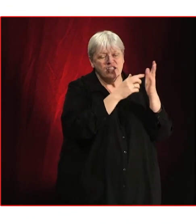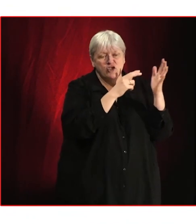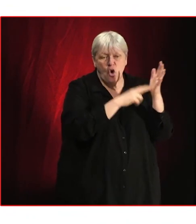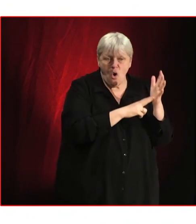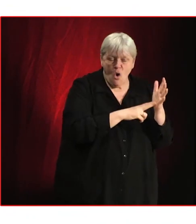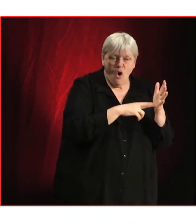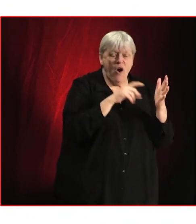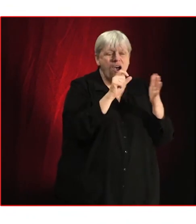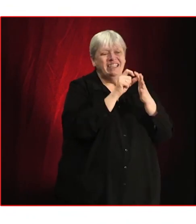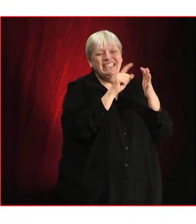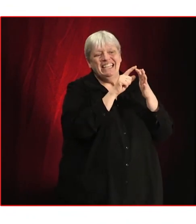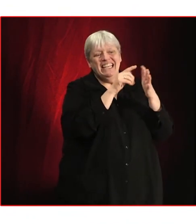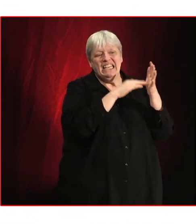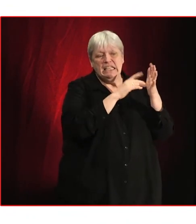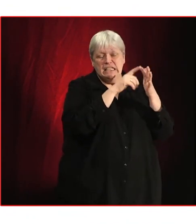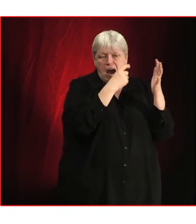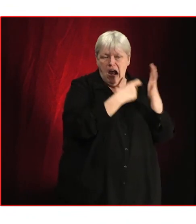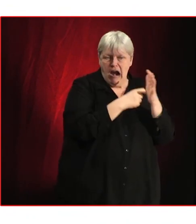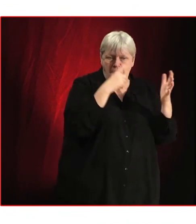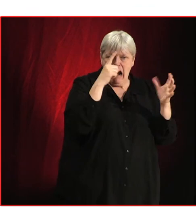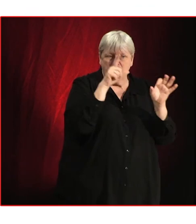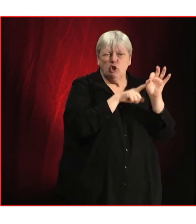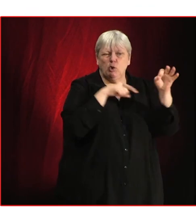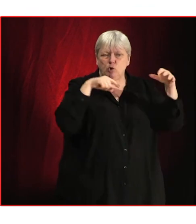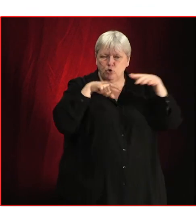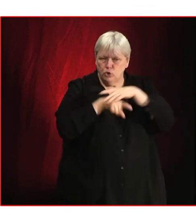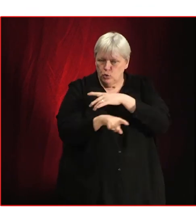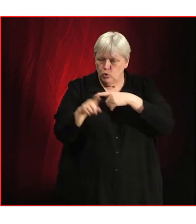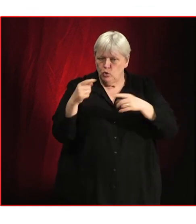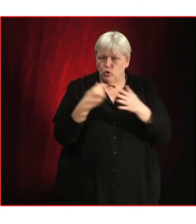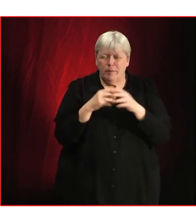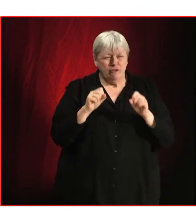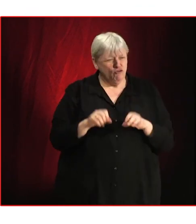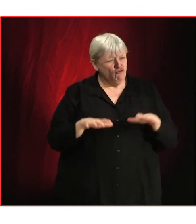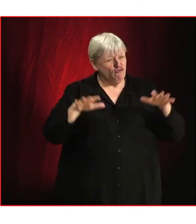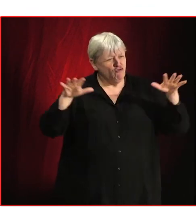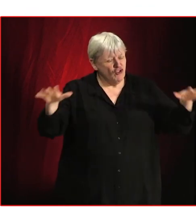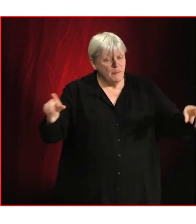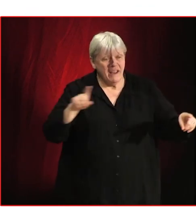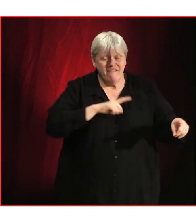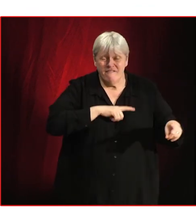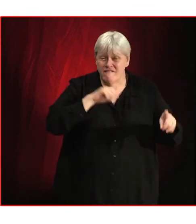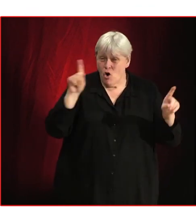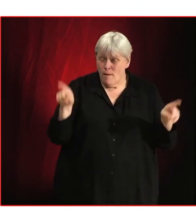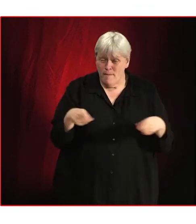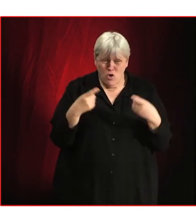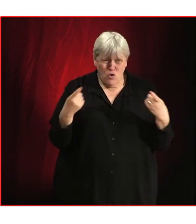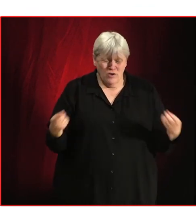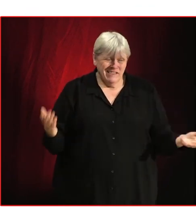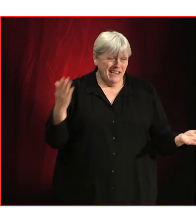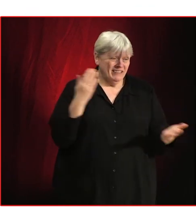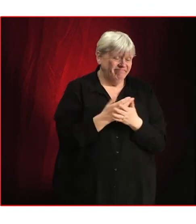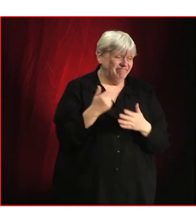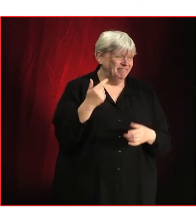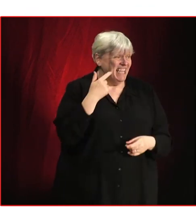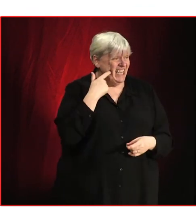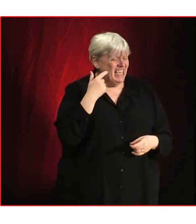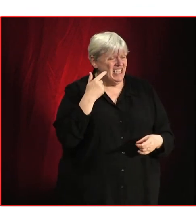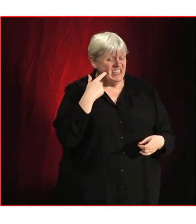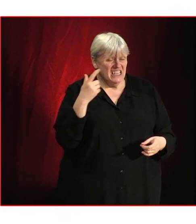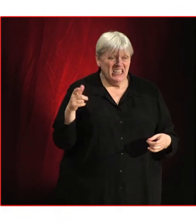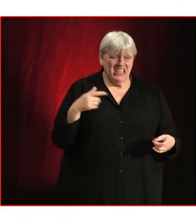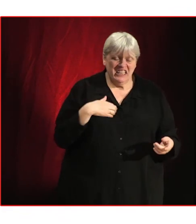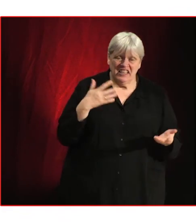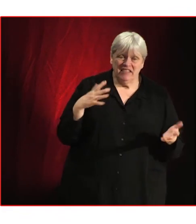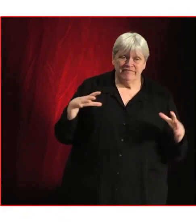service, including YouTube, which is now branched into streaming. It's super easy, it's convenient, it's there at the touch